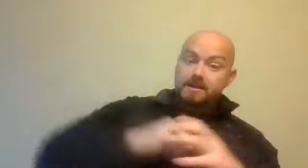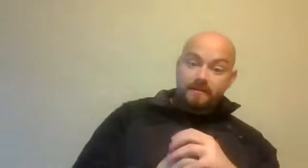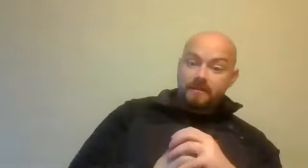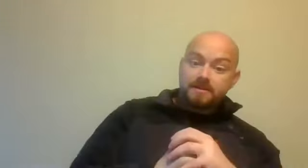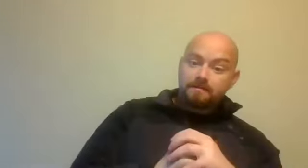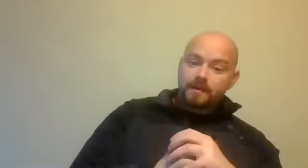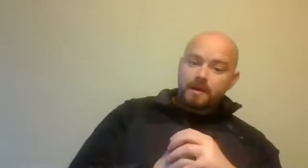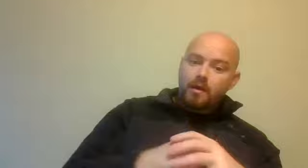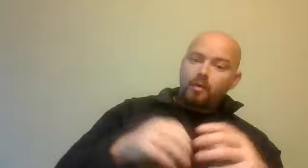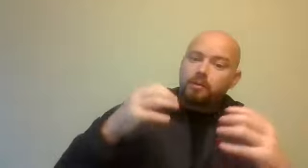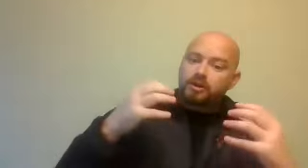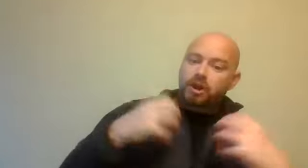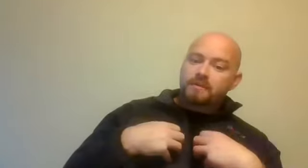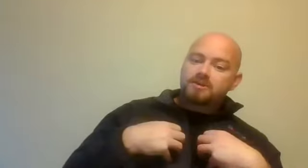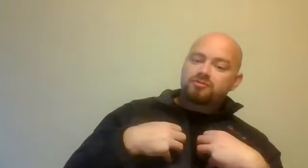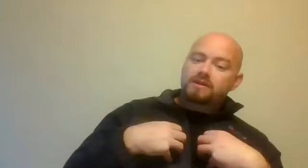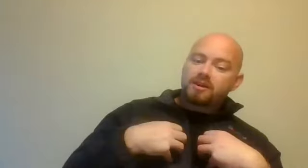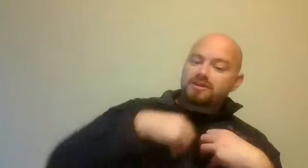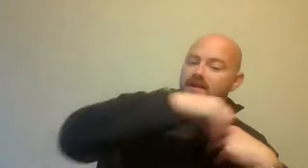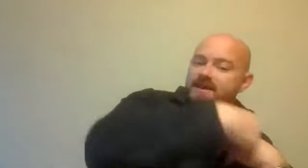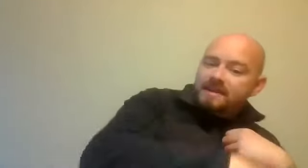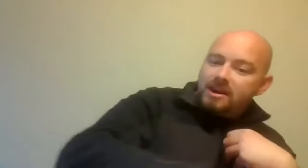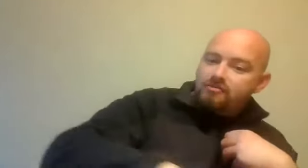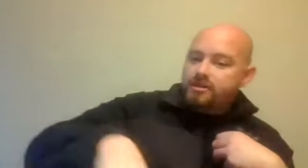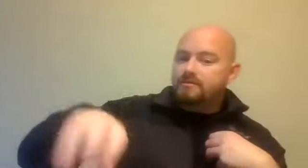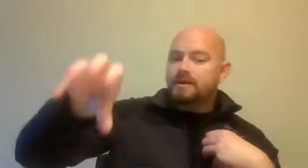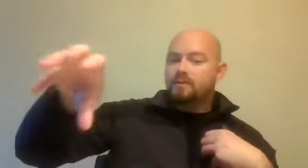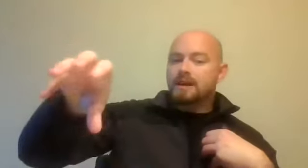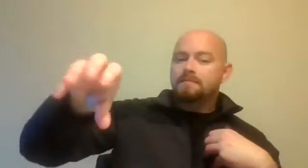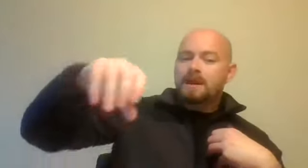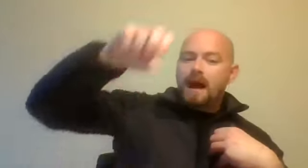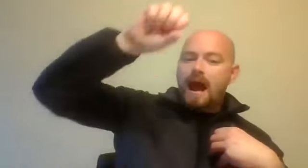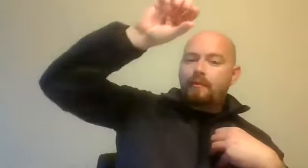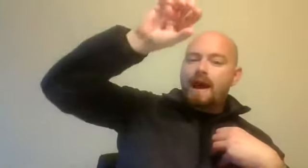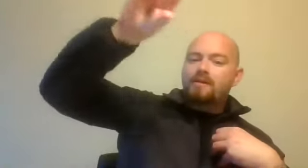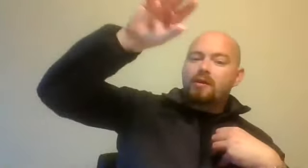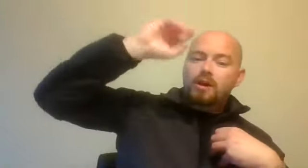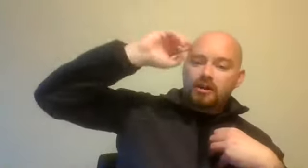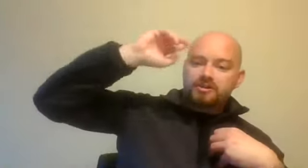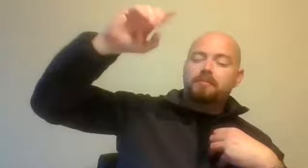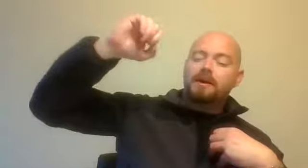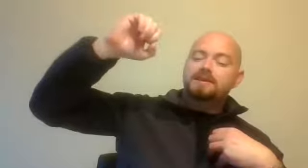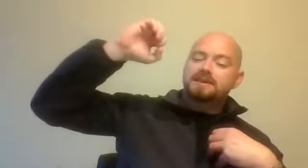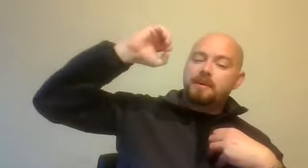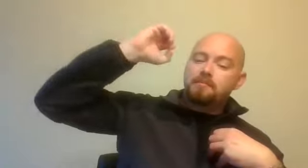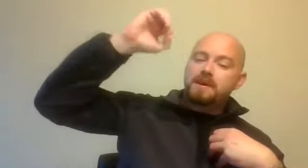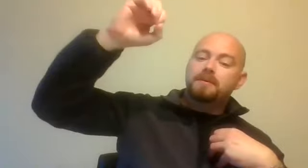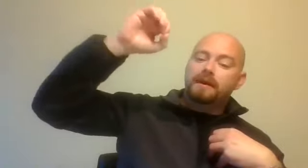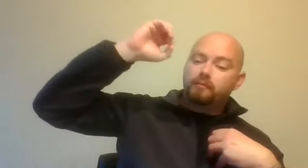information. We put a time constraint on ourselves to get there really, really quickly and we have our own cognitive biases about people and